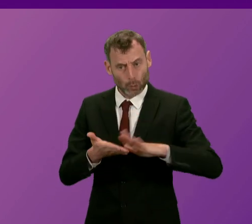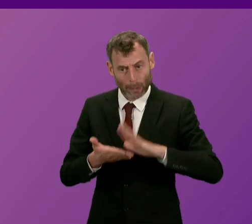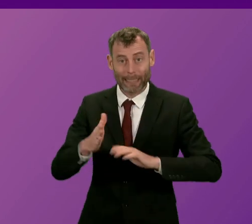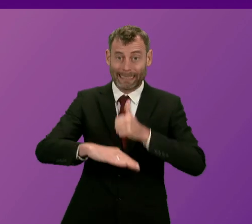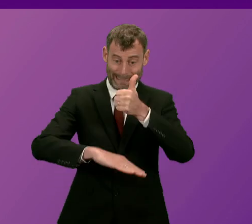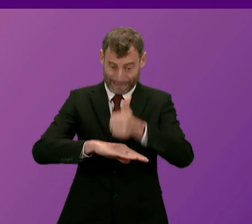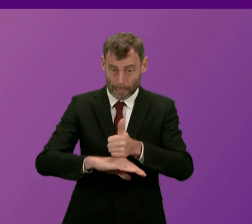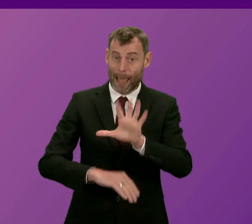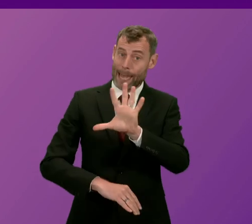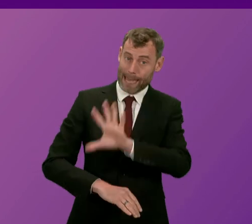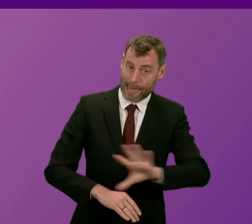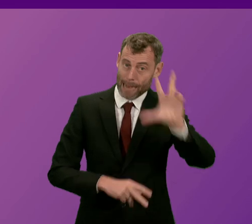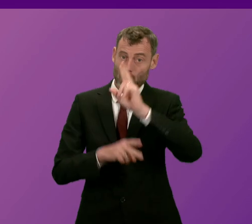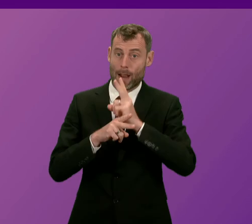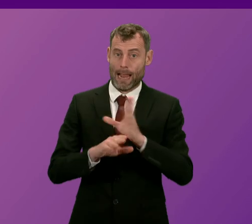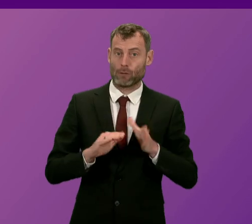Service will deliver.